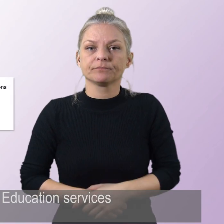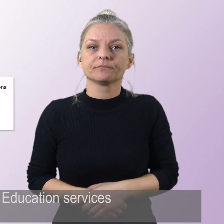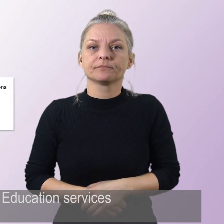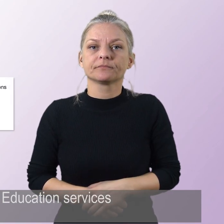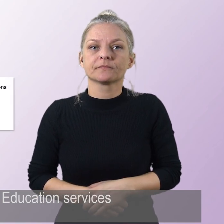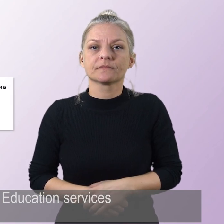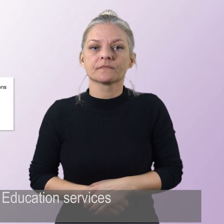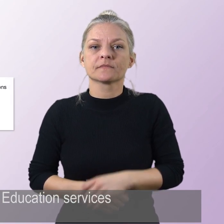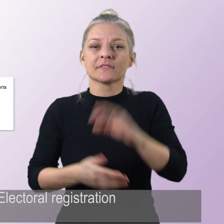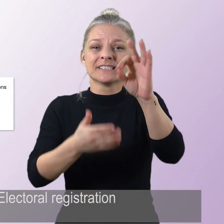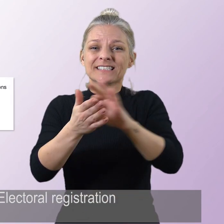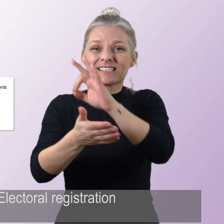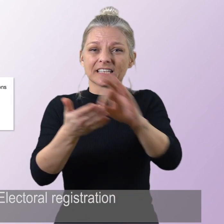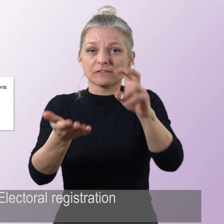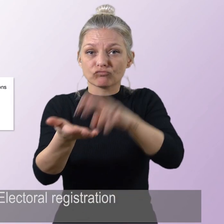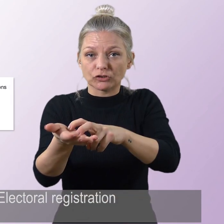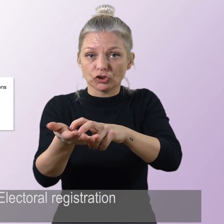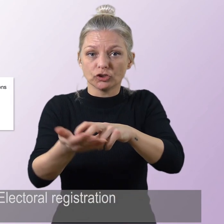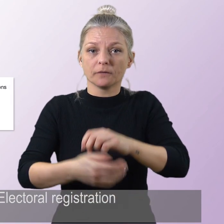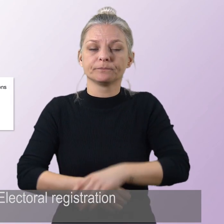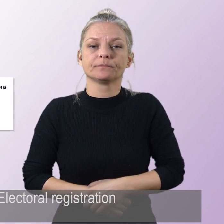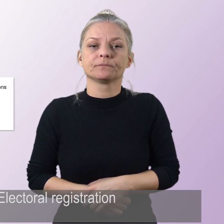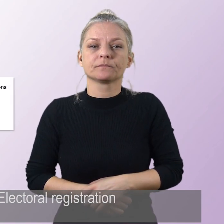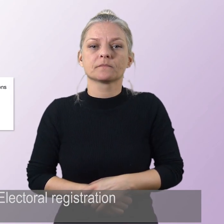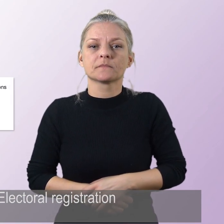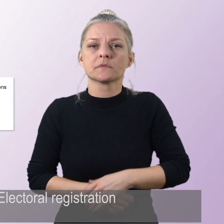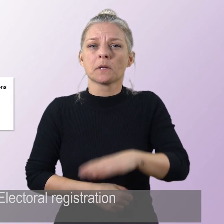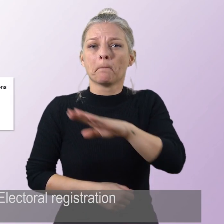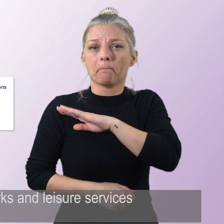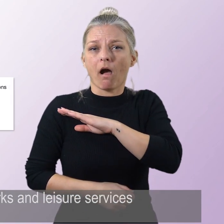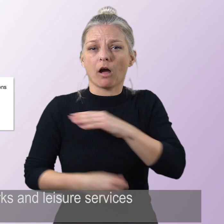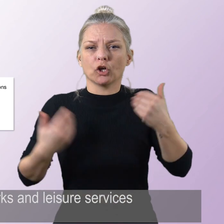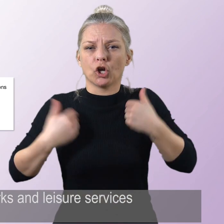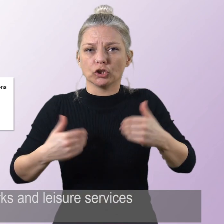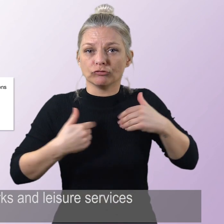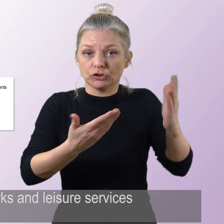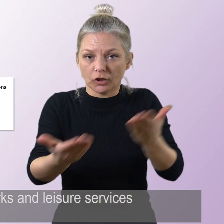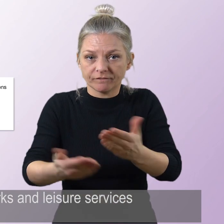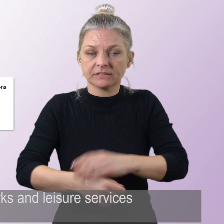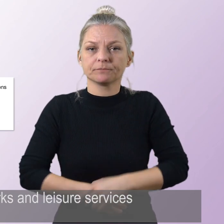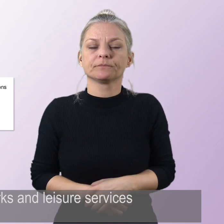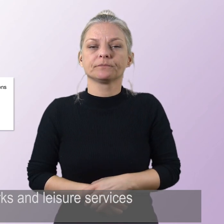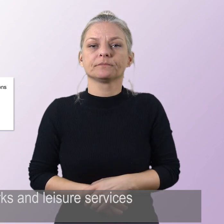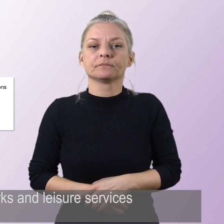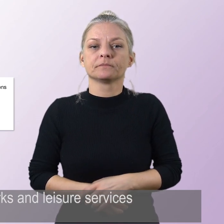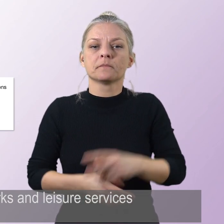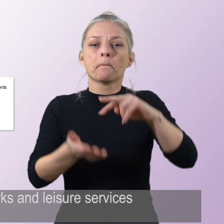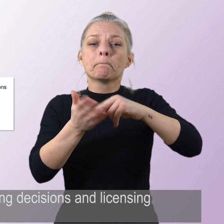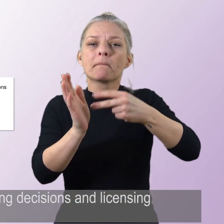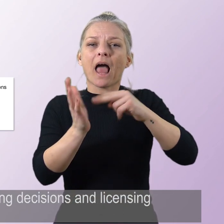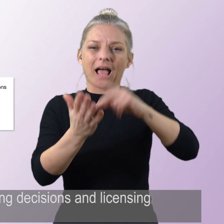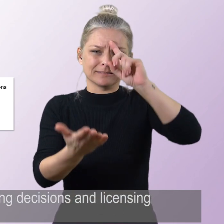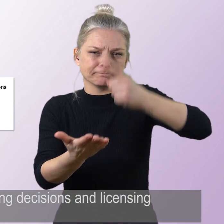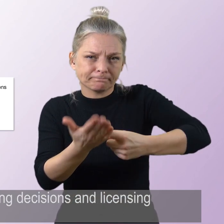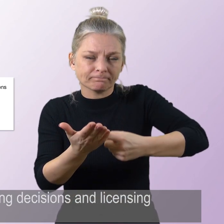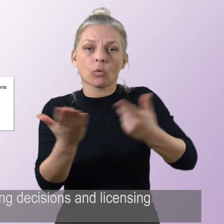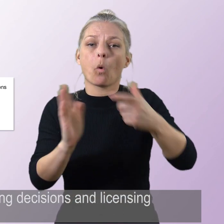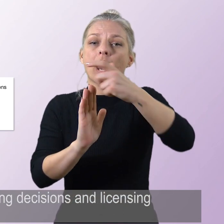services Electoral registration Parks and leisure services Planning decisions